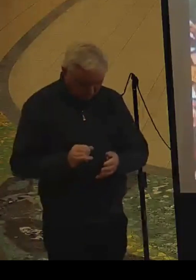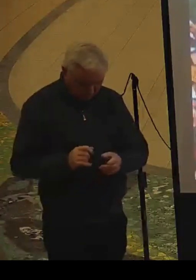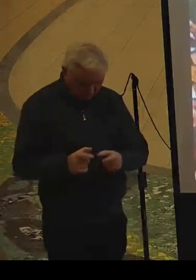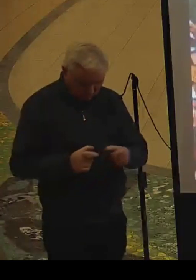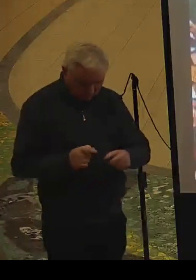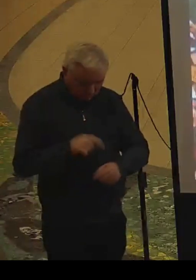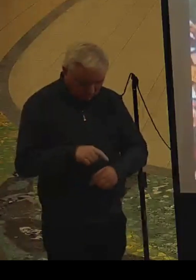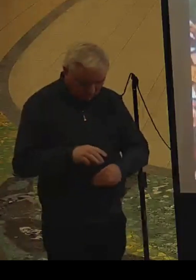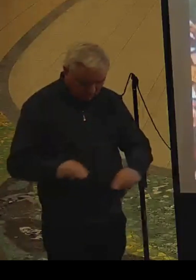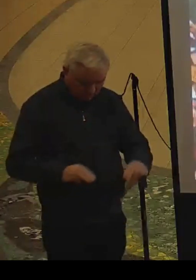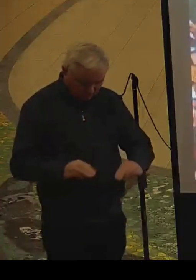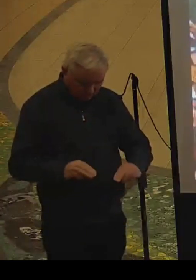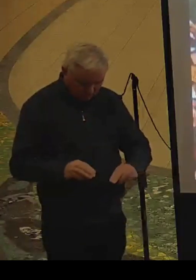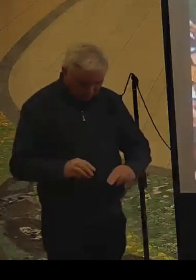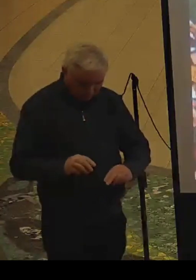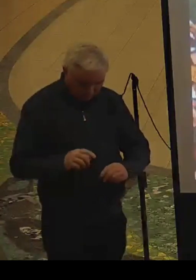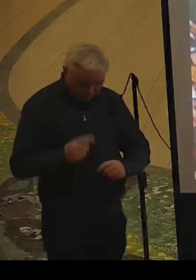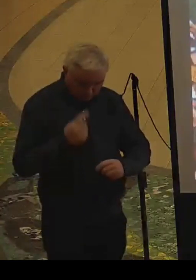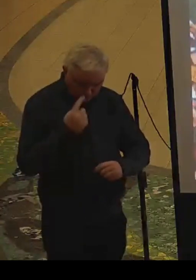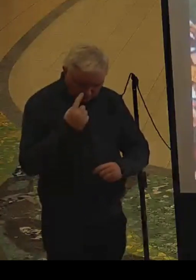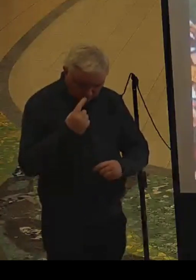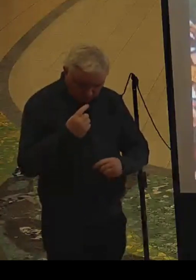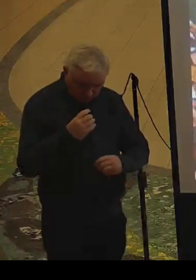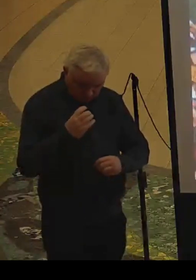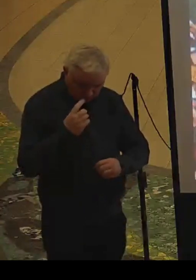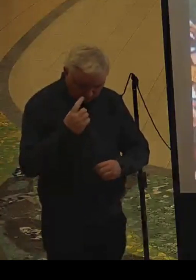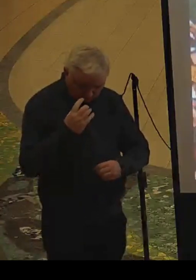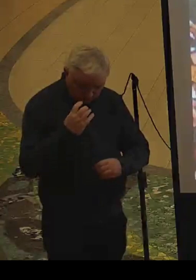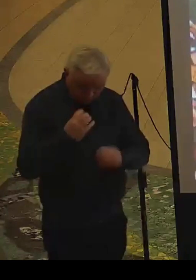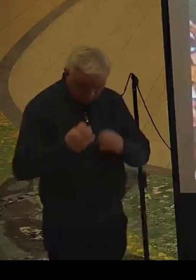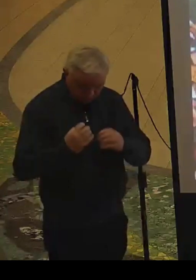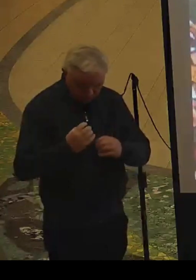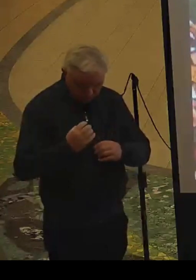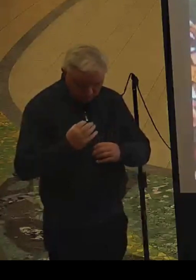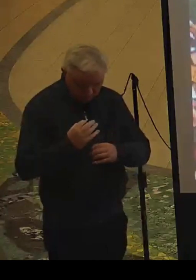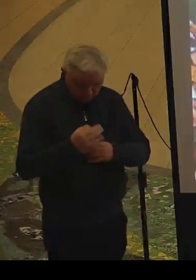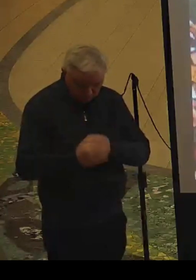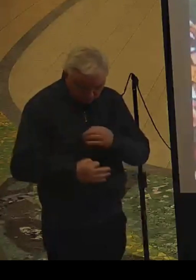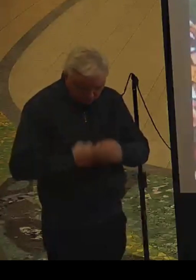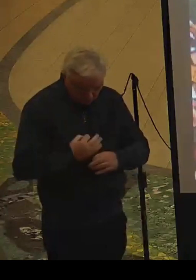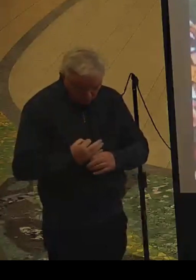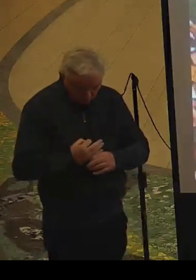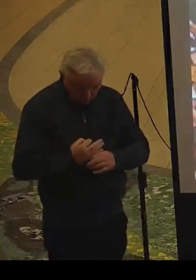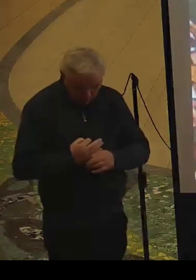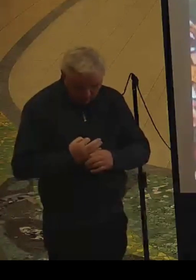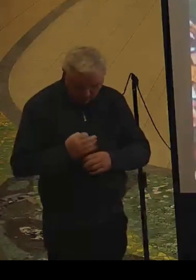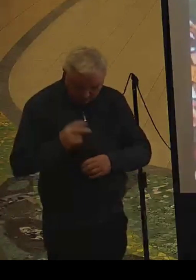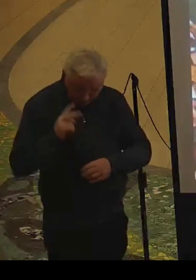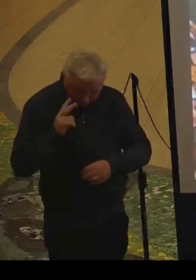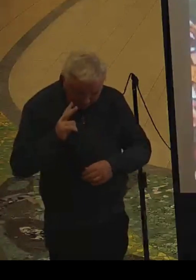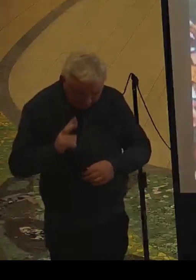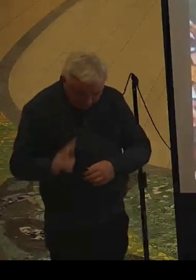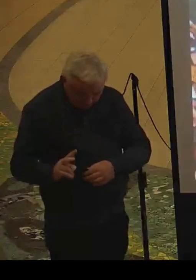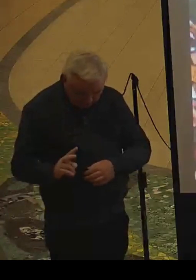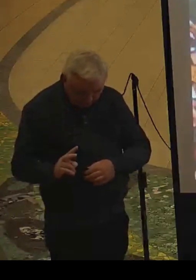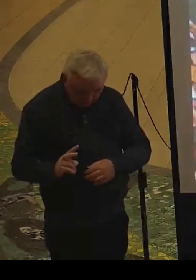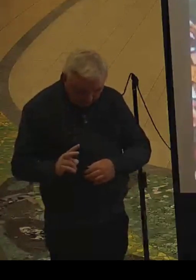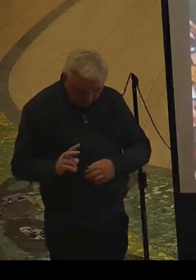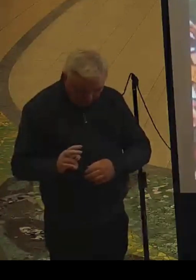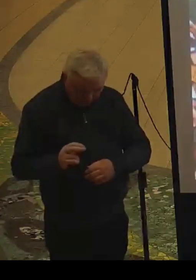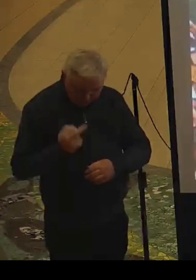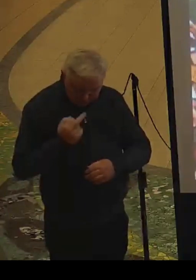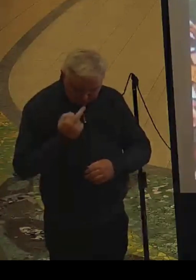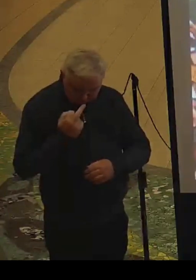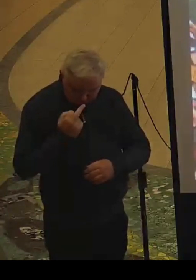so that people could go and look